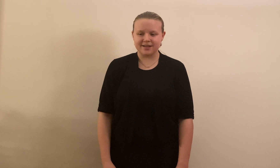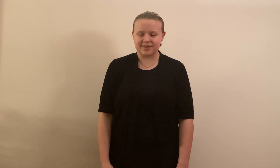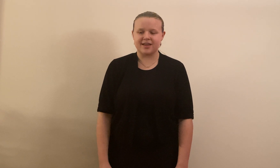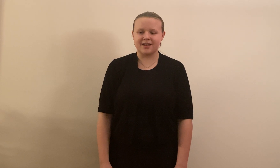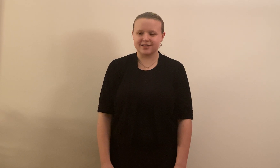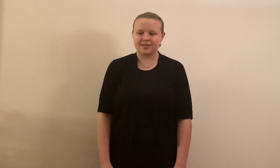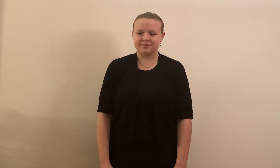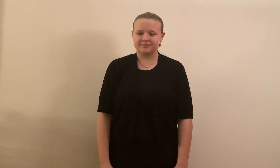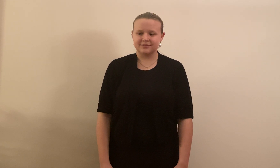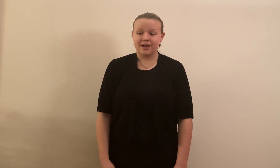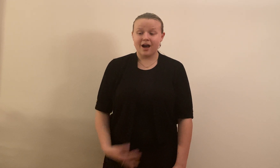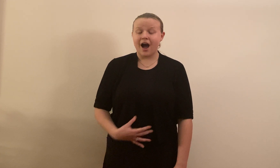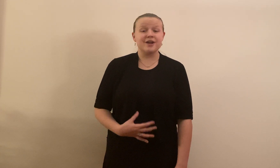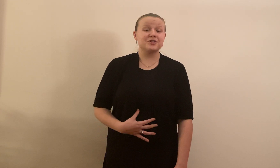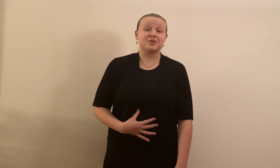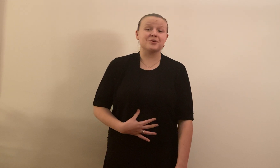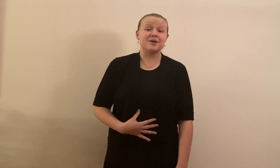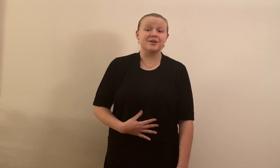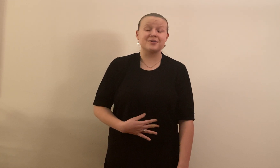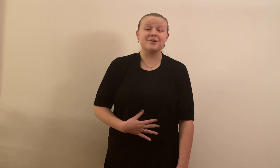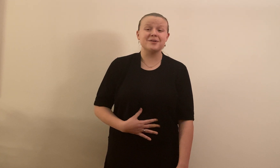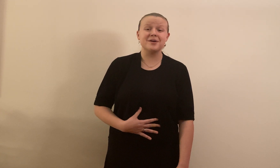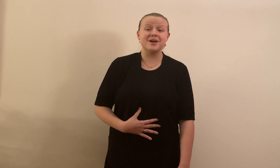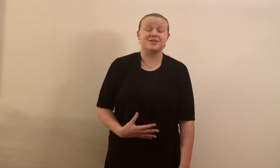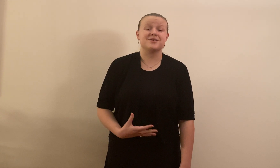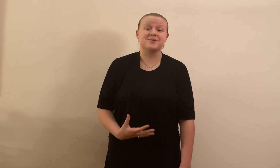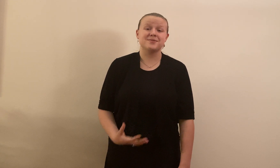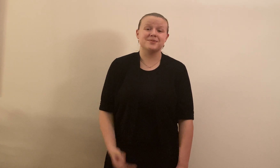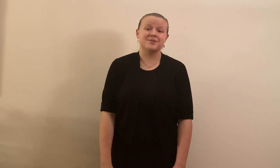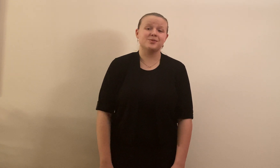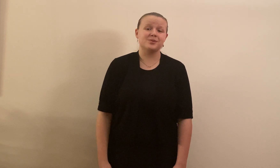this I sure could use